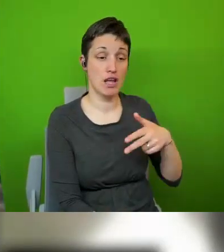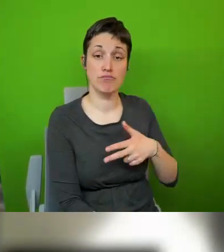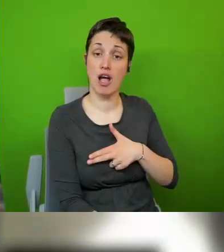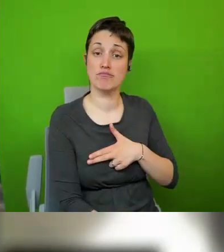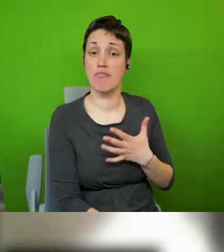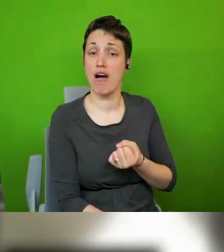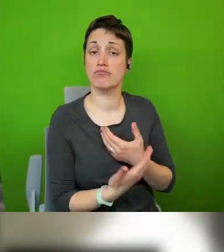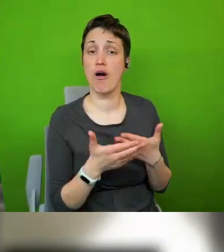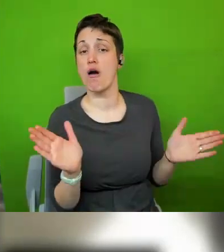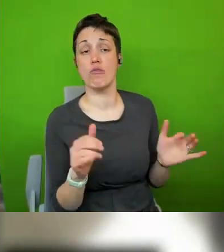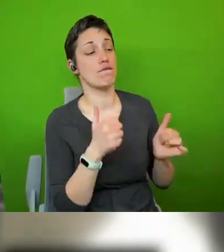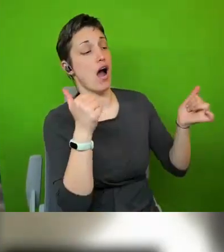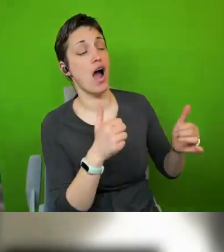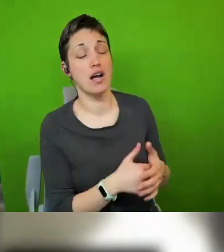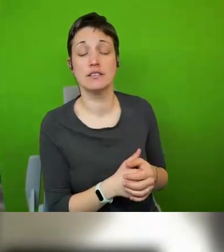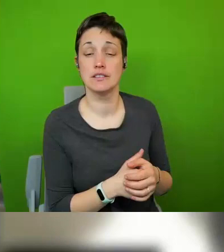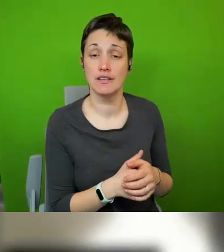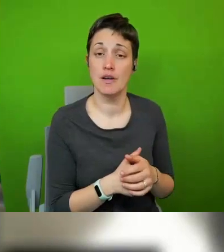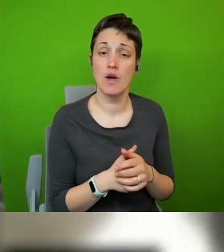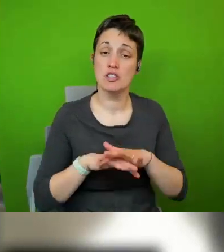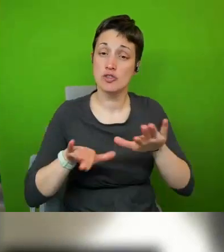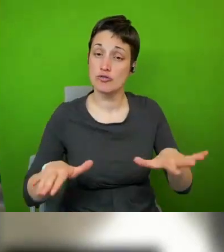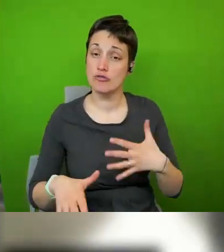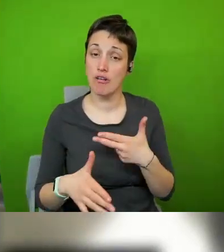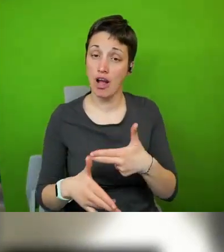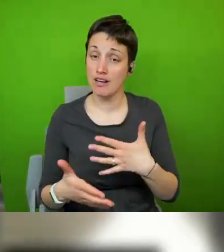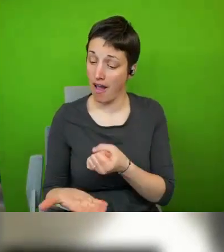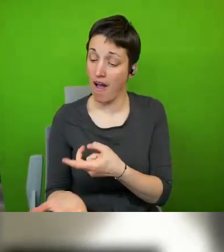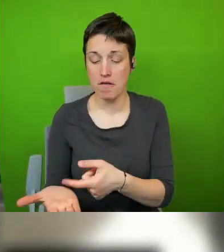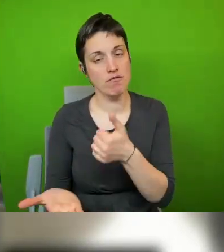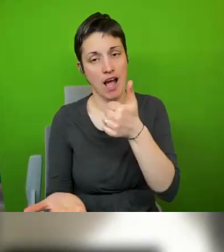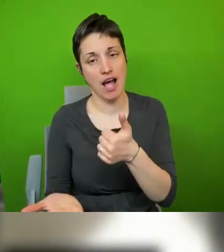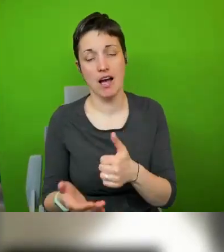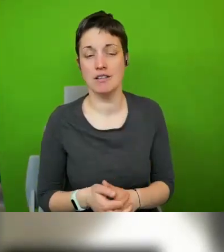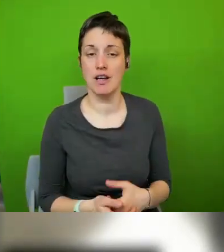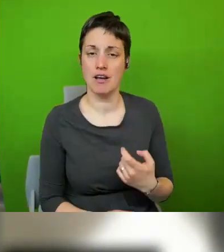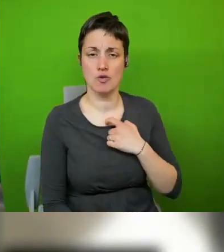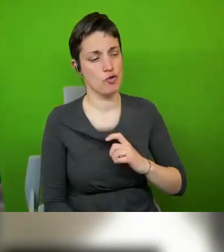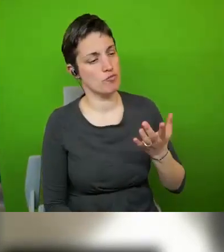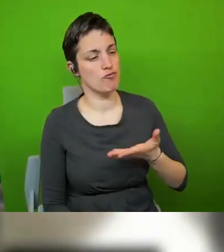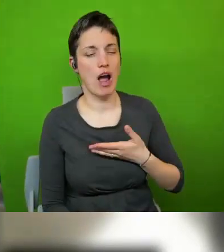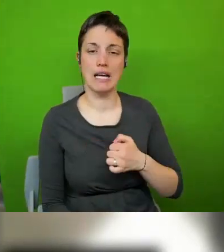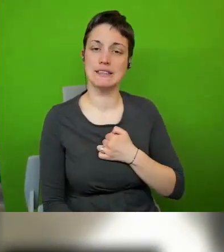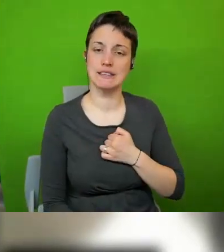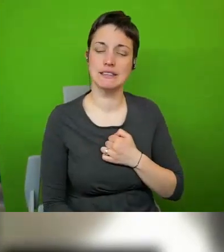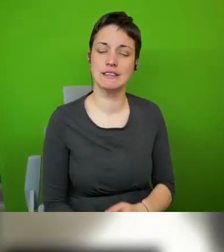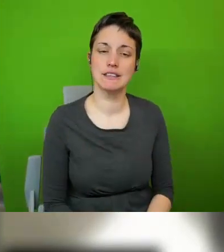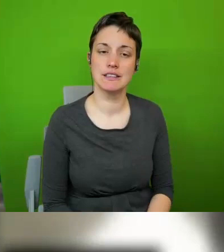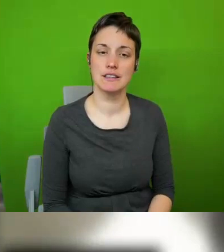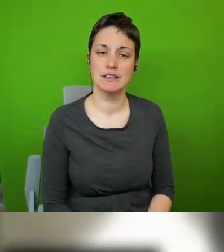thing an expression of great liberty and human rights um engaging with sort of the fringes